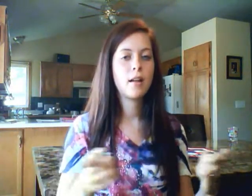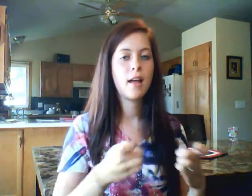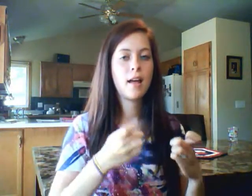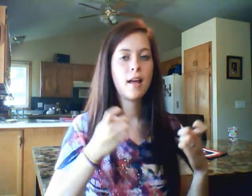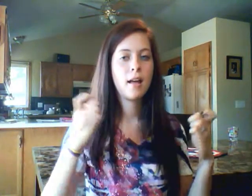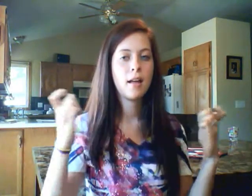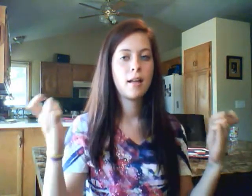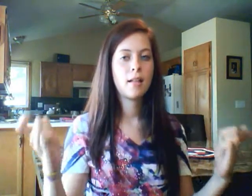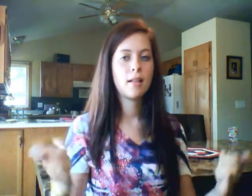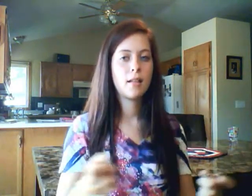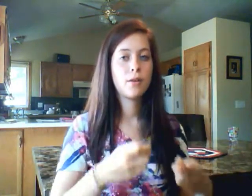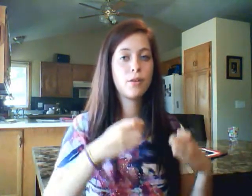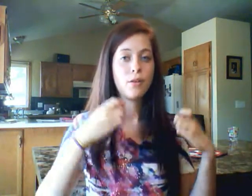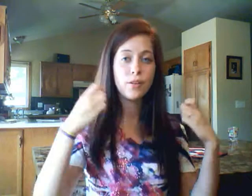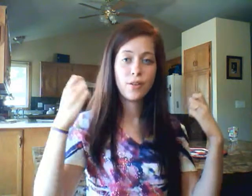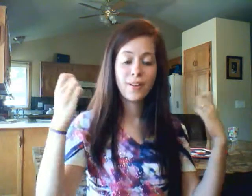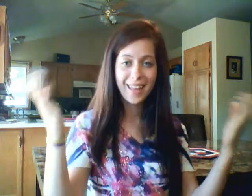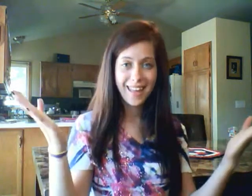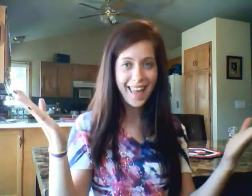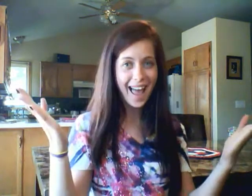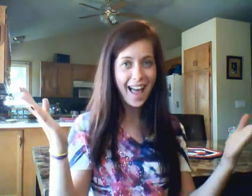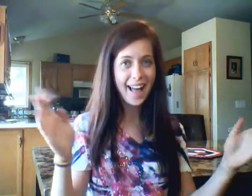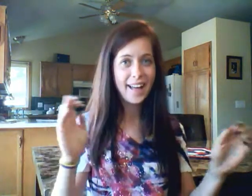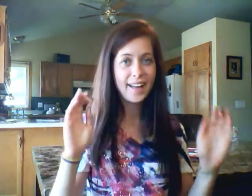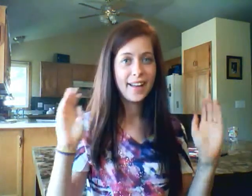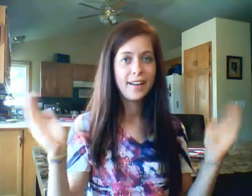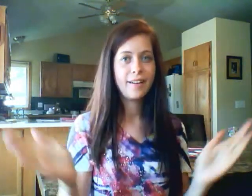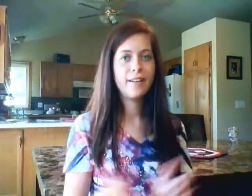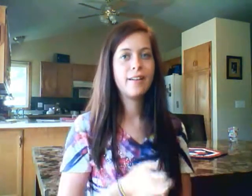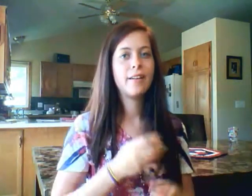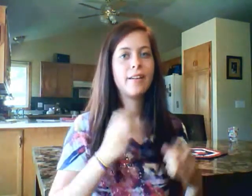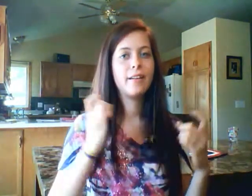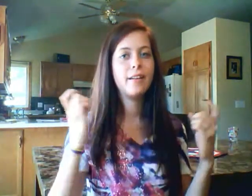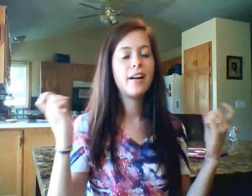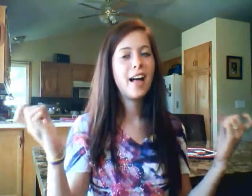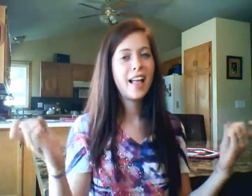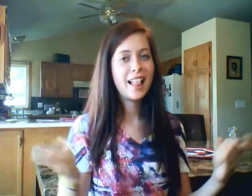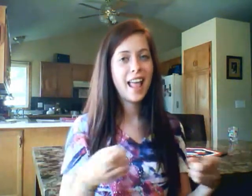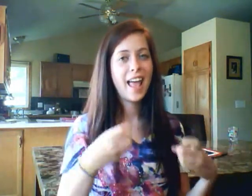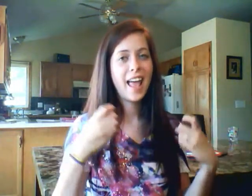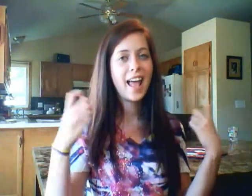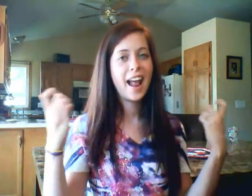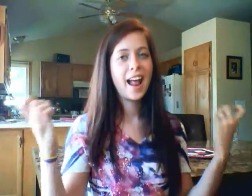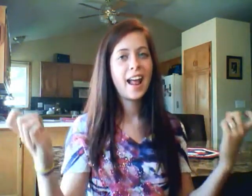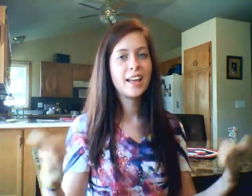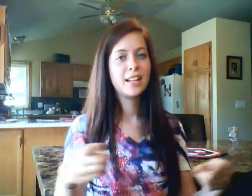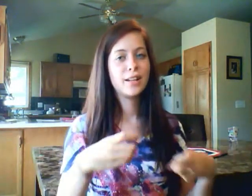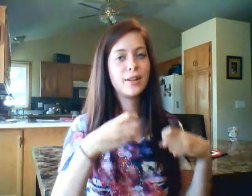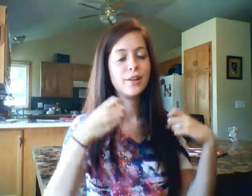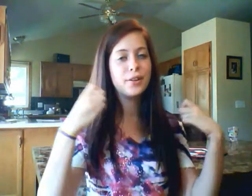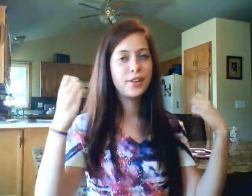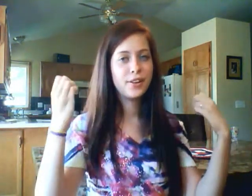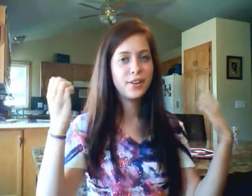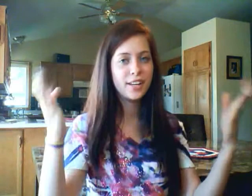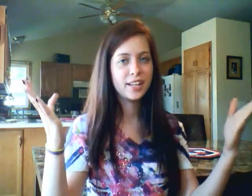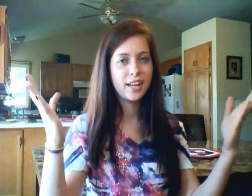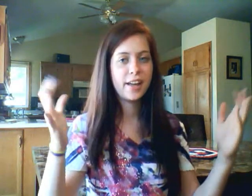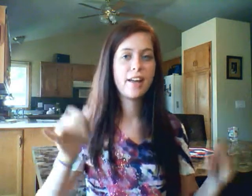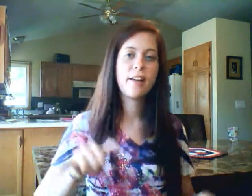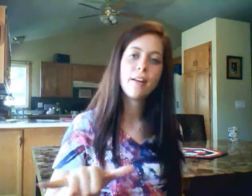Alleluia, alleluia, alleluia, alleluia,